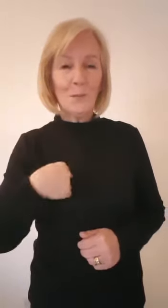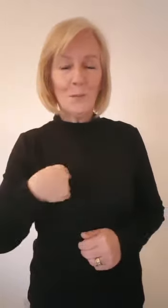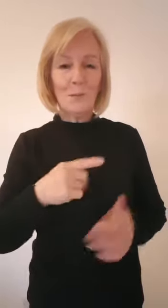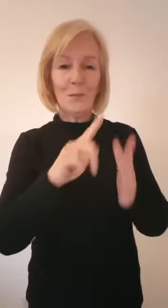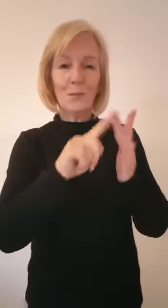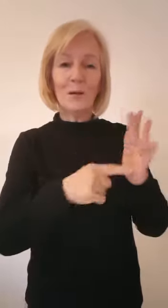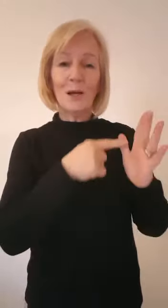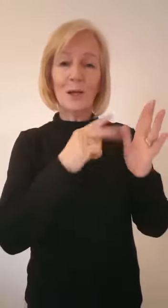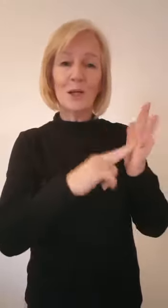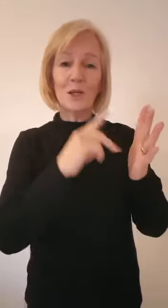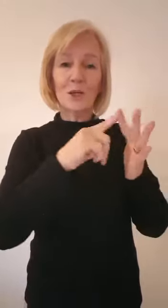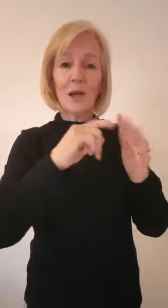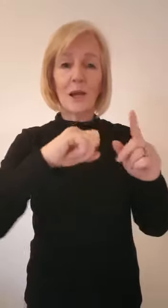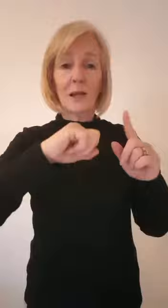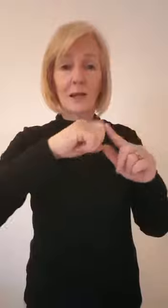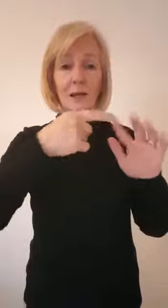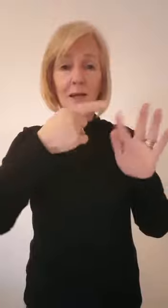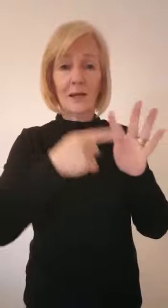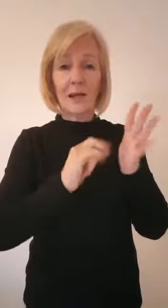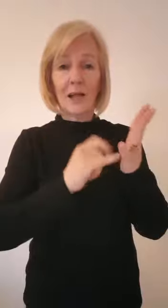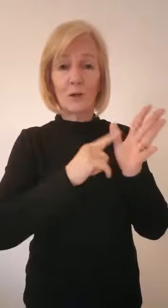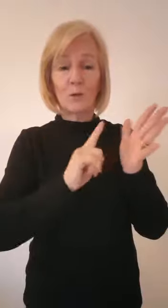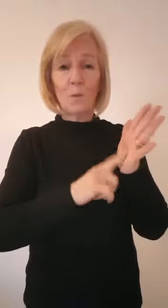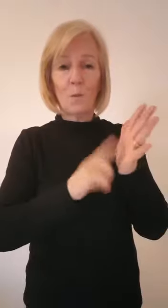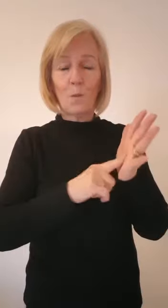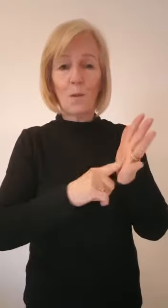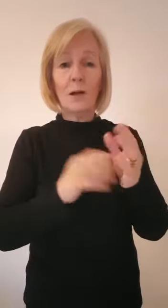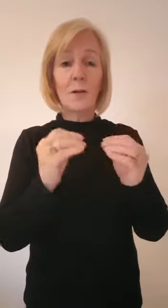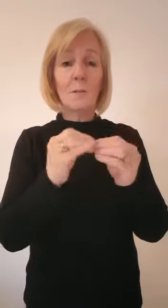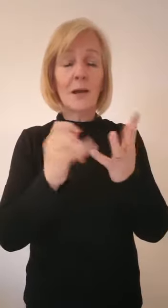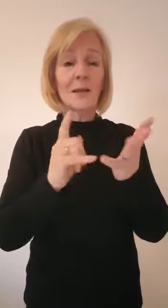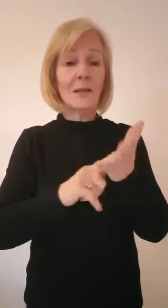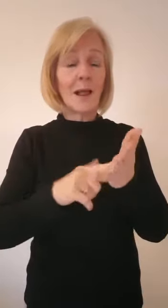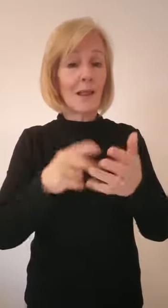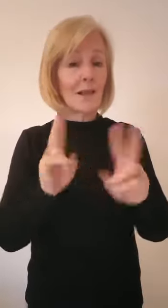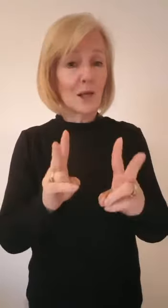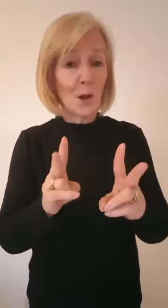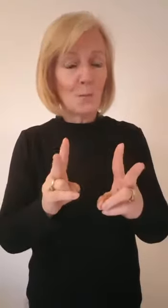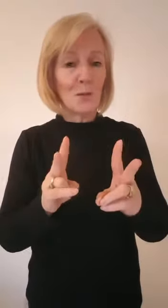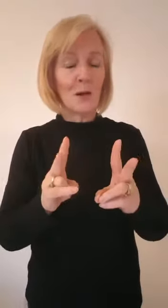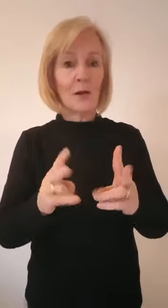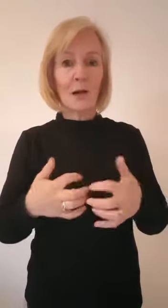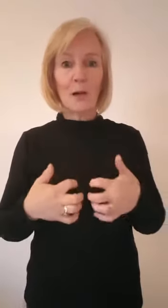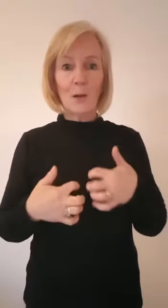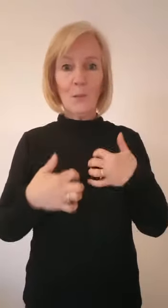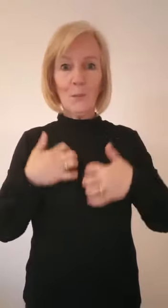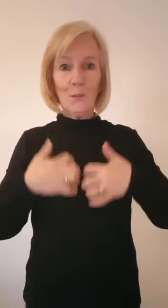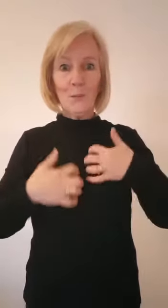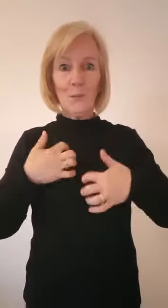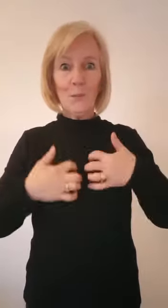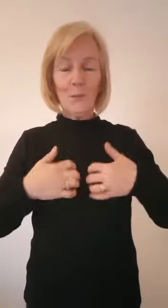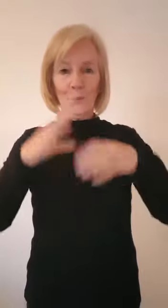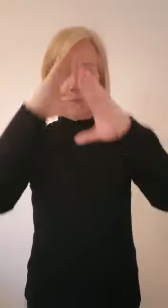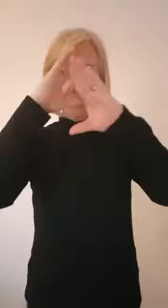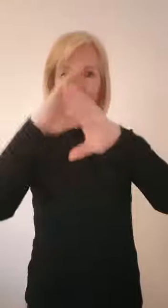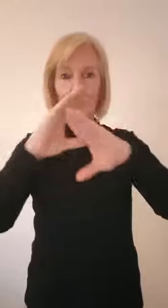Hello, my name is Jane Kelsoar and I am a BSL interpreter. I'm really